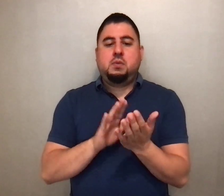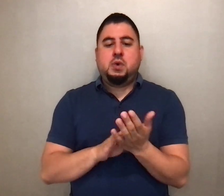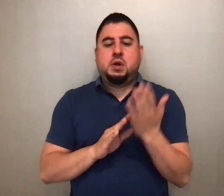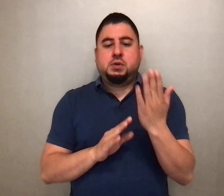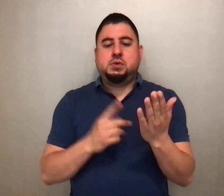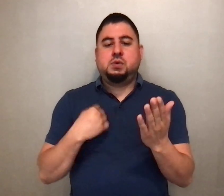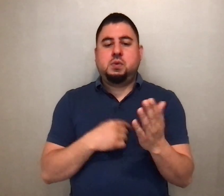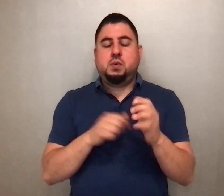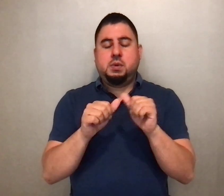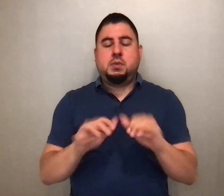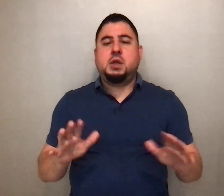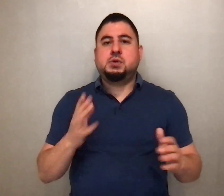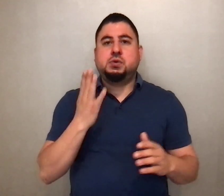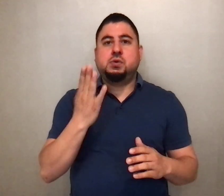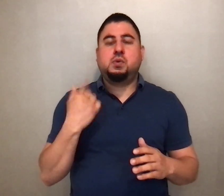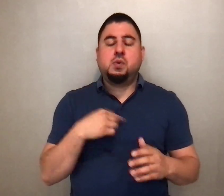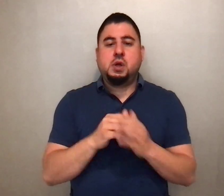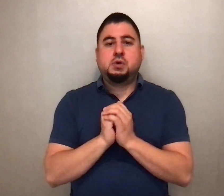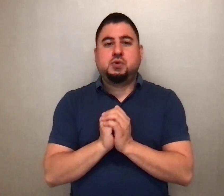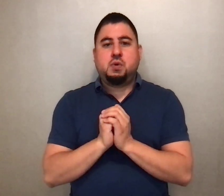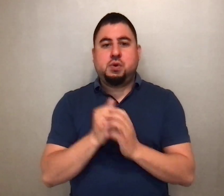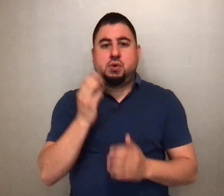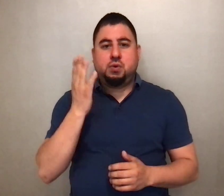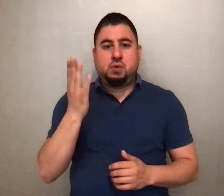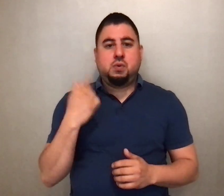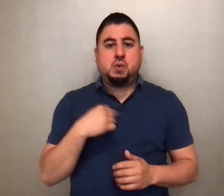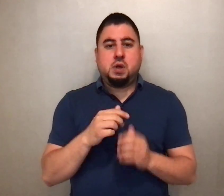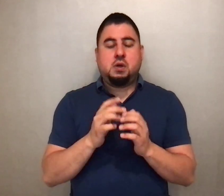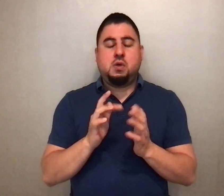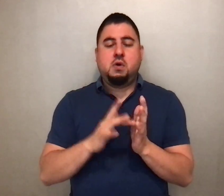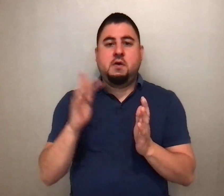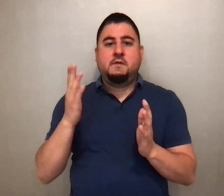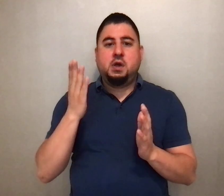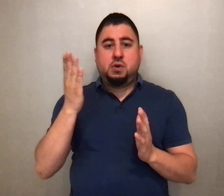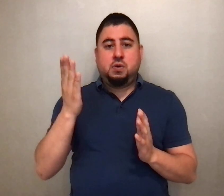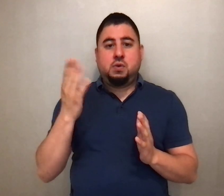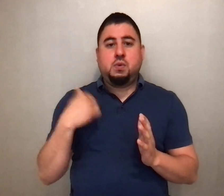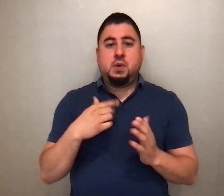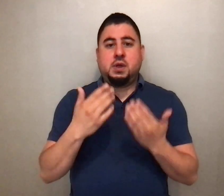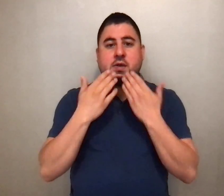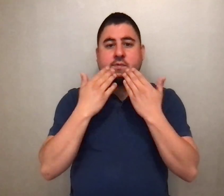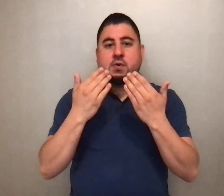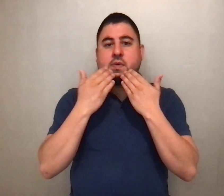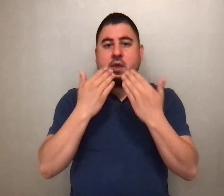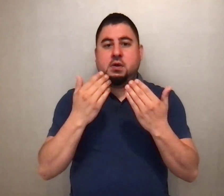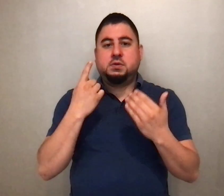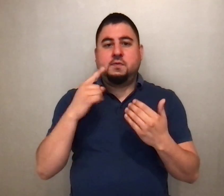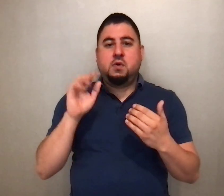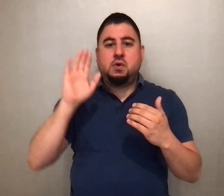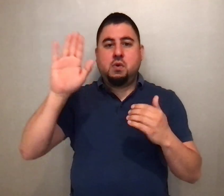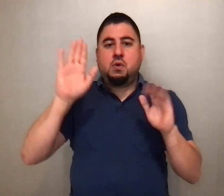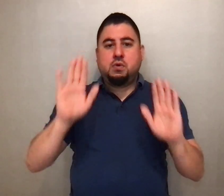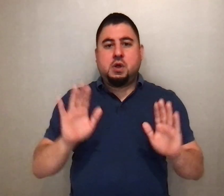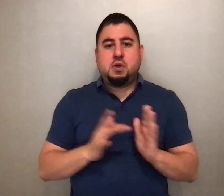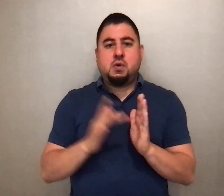praise you, we bless you, we adore you, we glorify you, we give you thanks for your great glory.